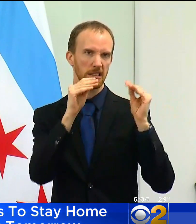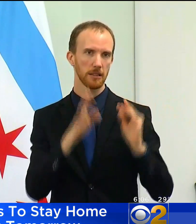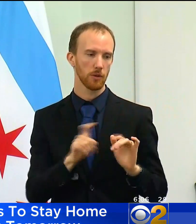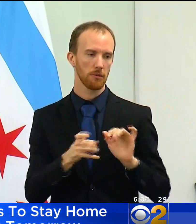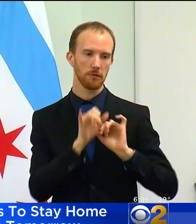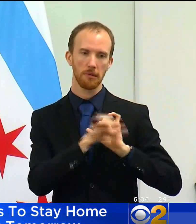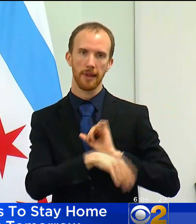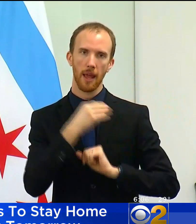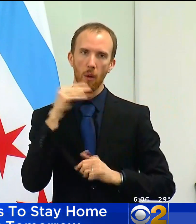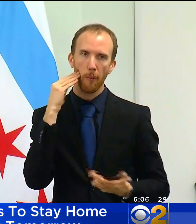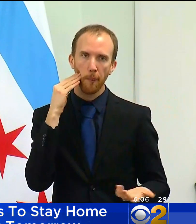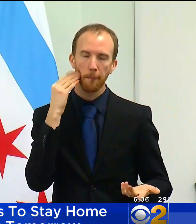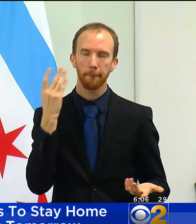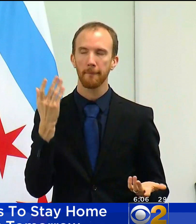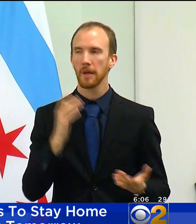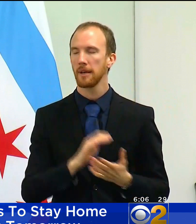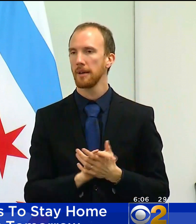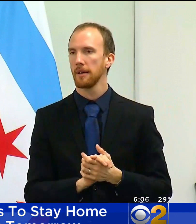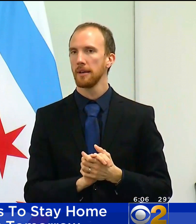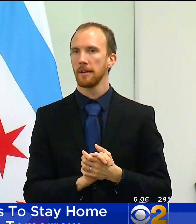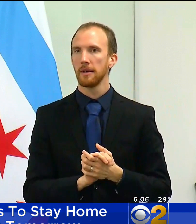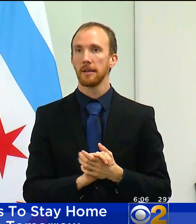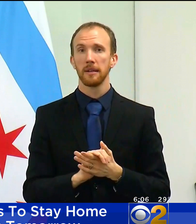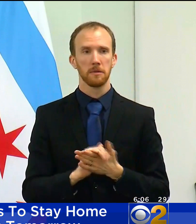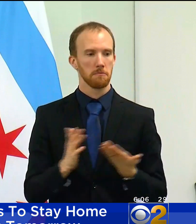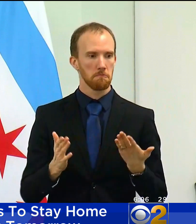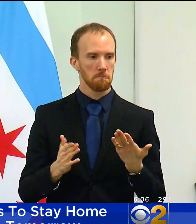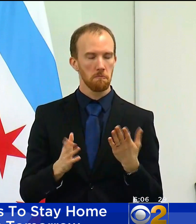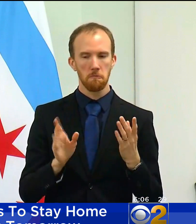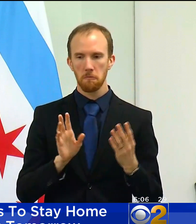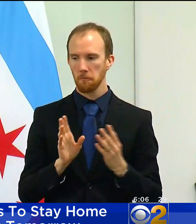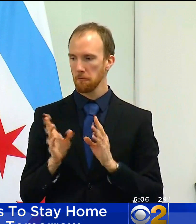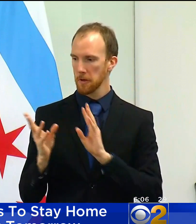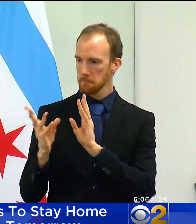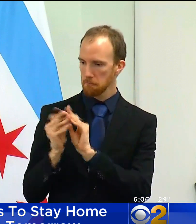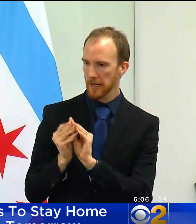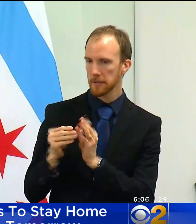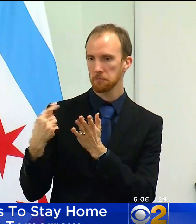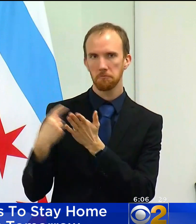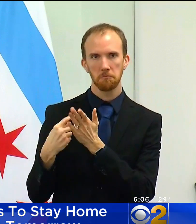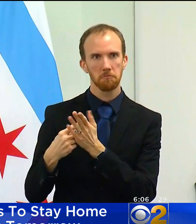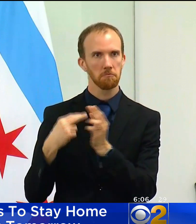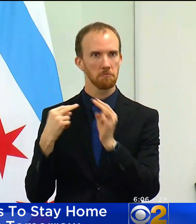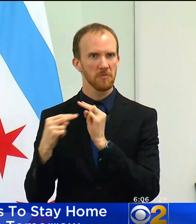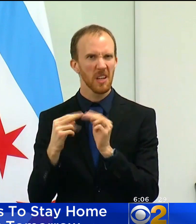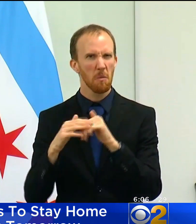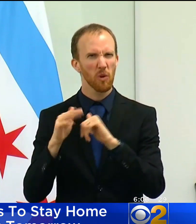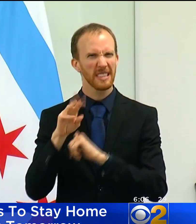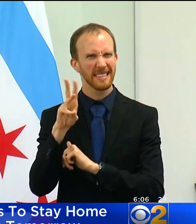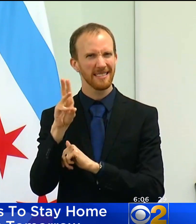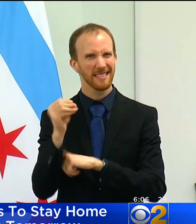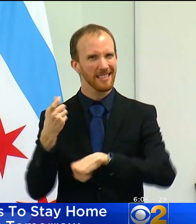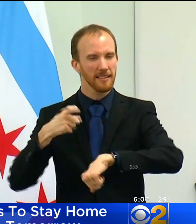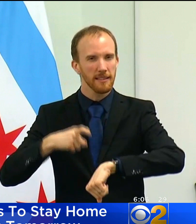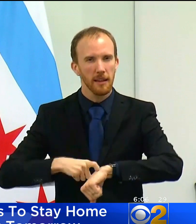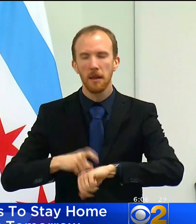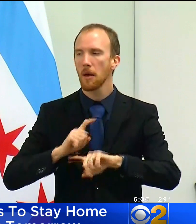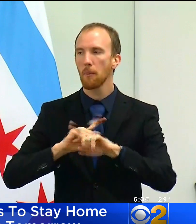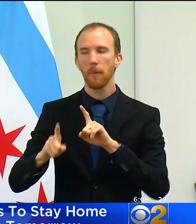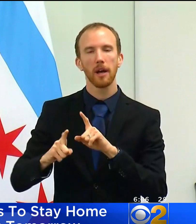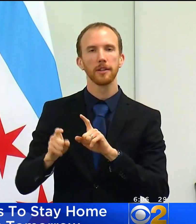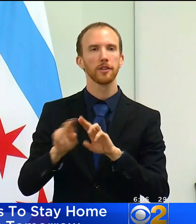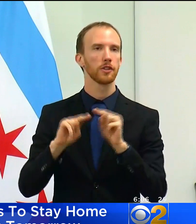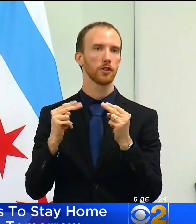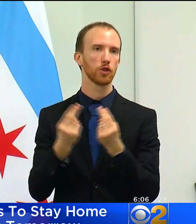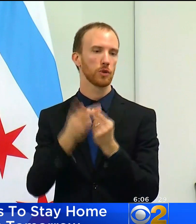stay home. Despite meeting over 60 times, we find ourselves in a place where union leadership has determined